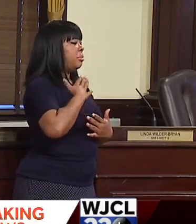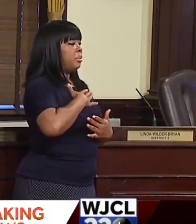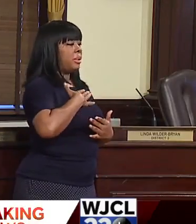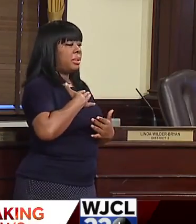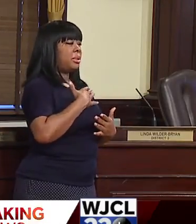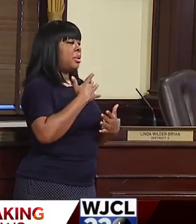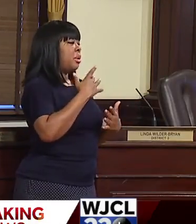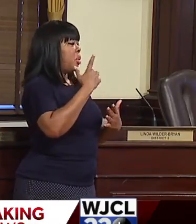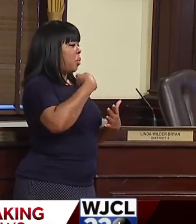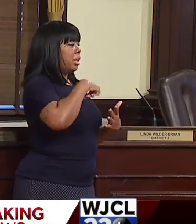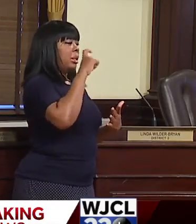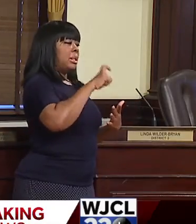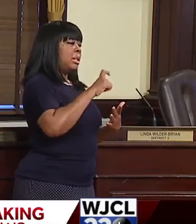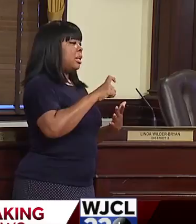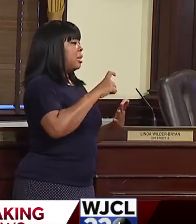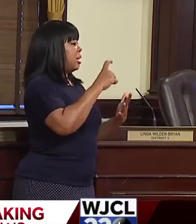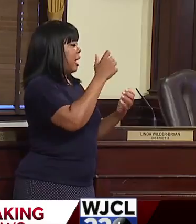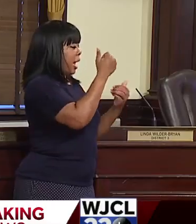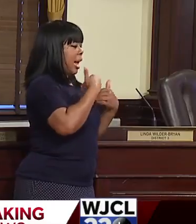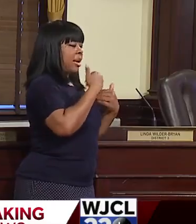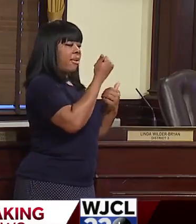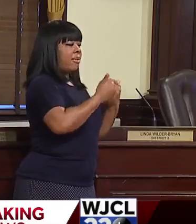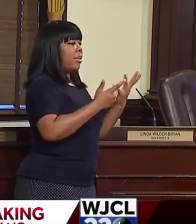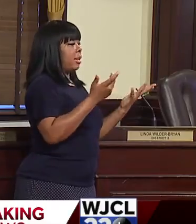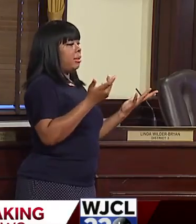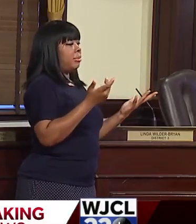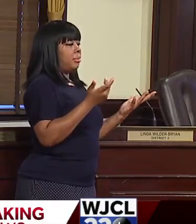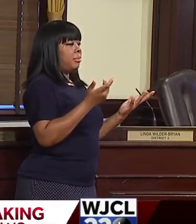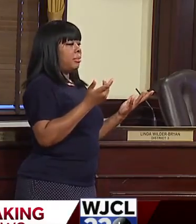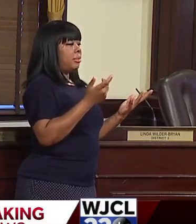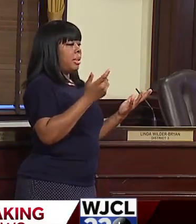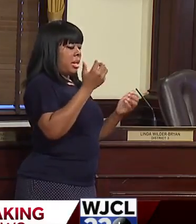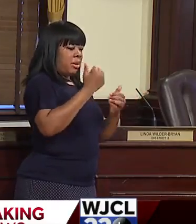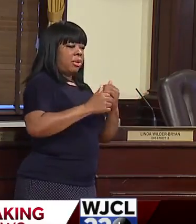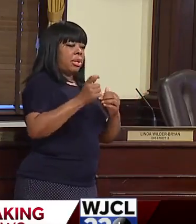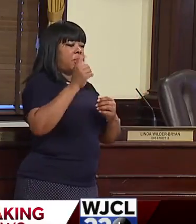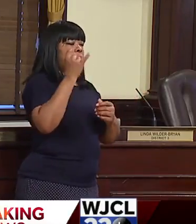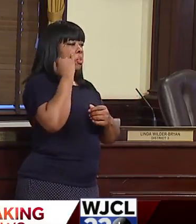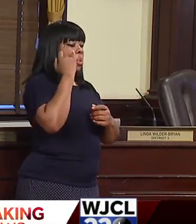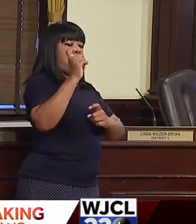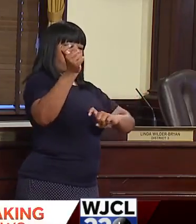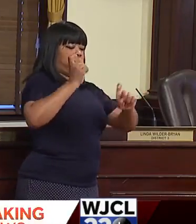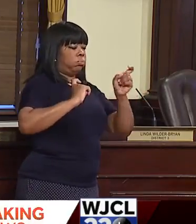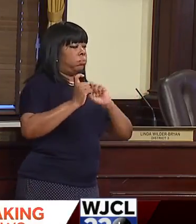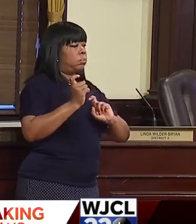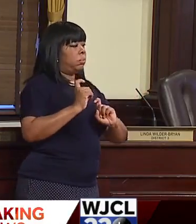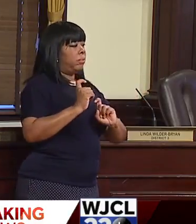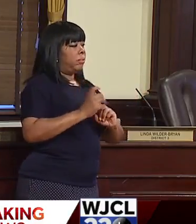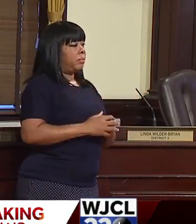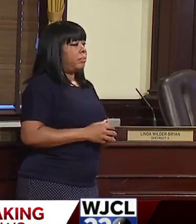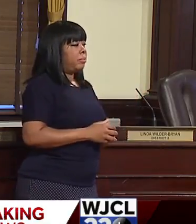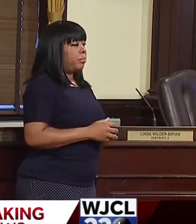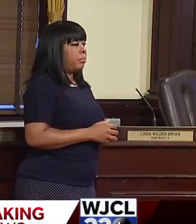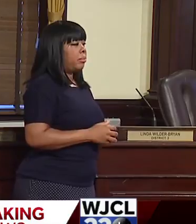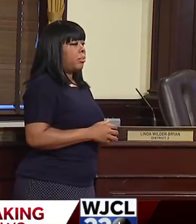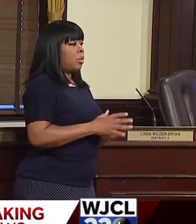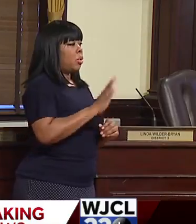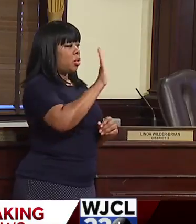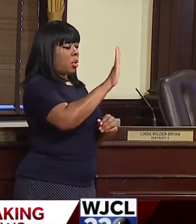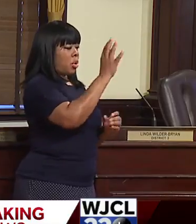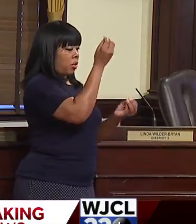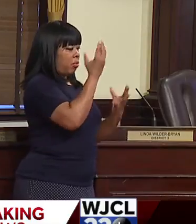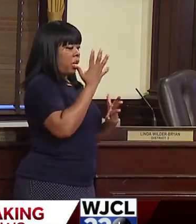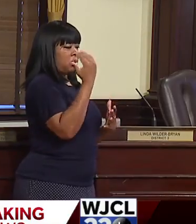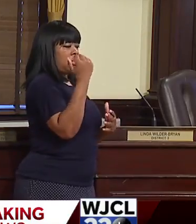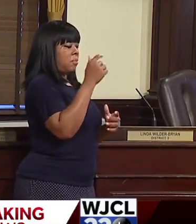what we need and more importantly, we have what we deserve. I remind everyone that your information is secure